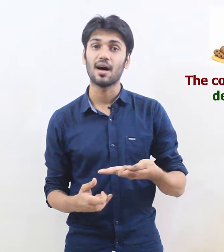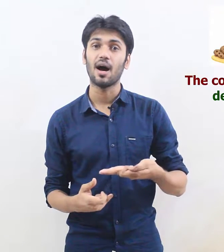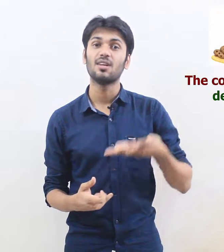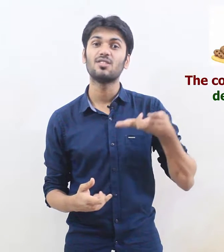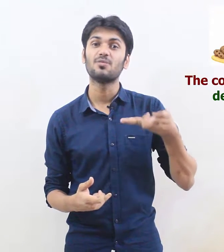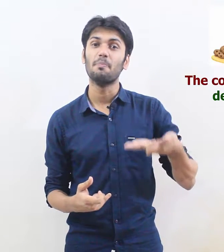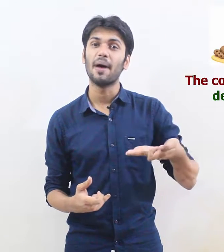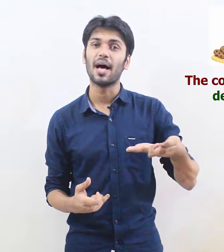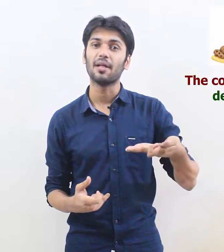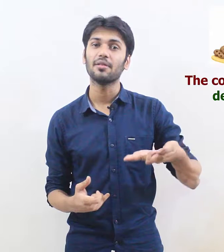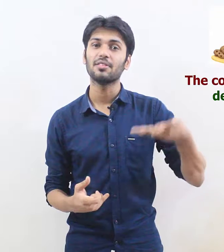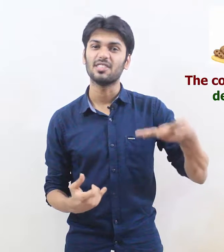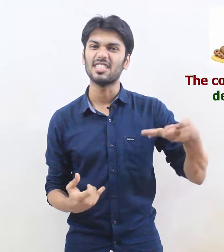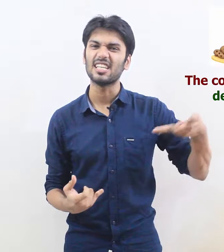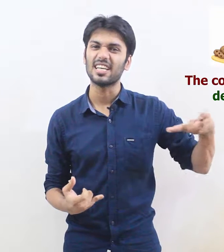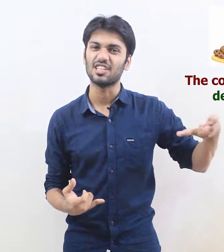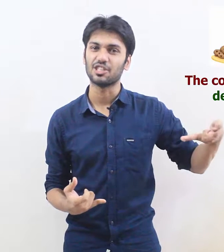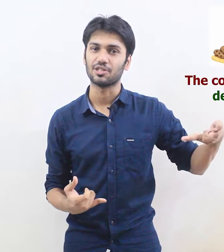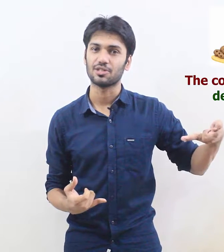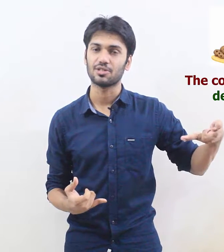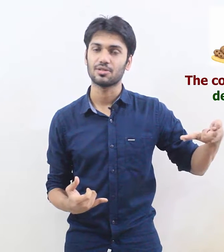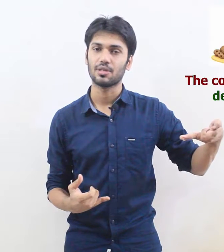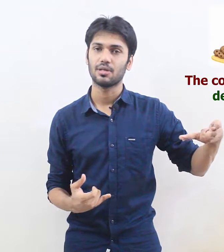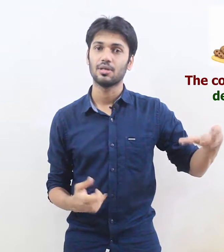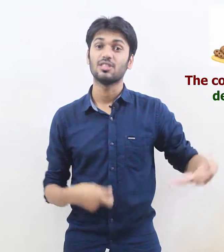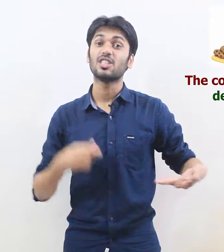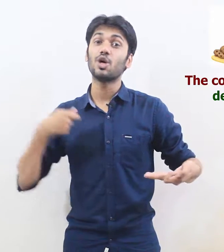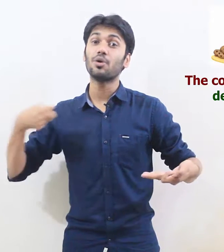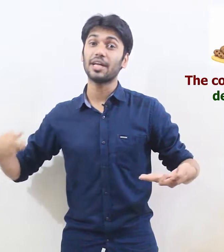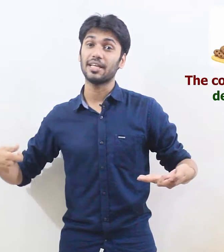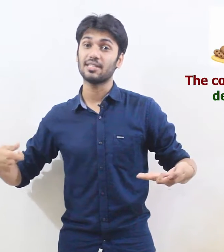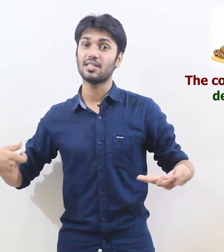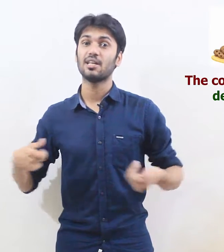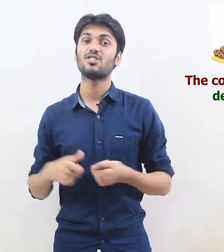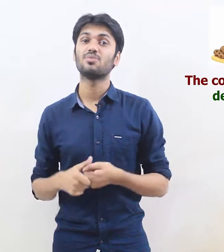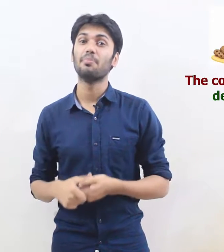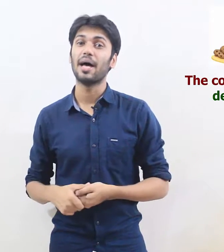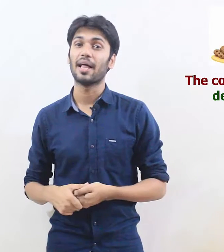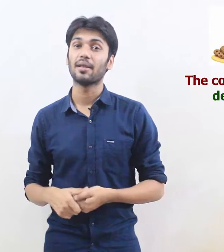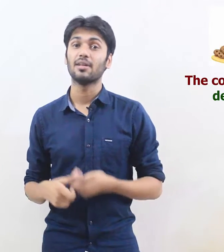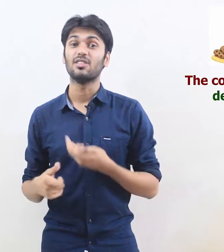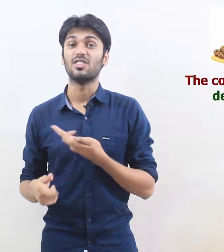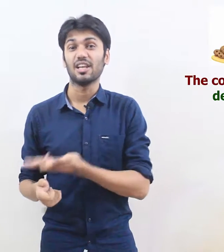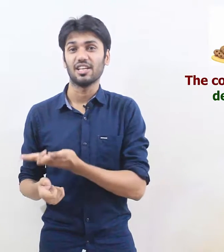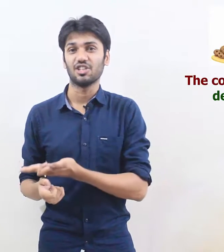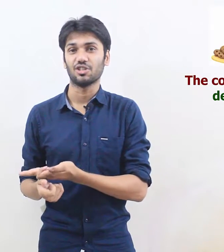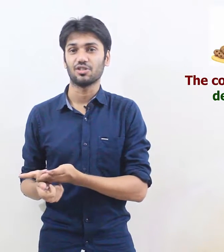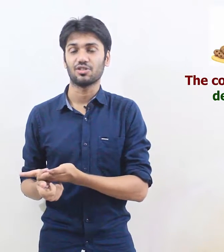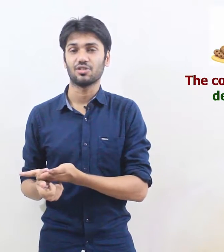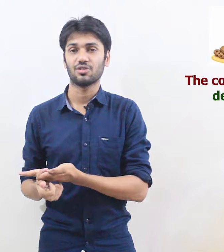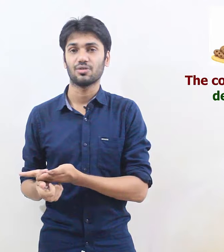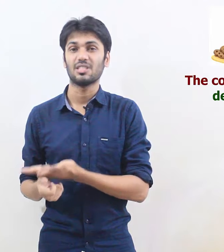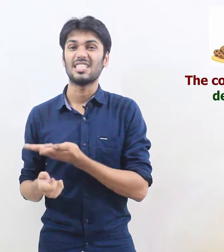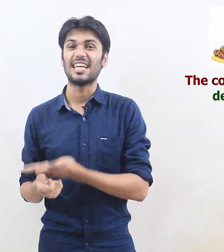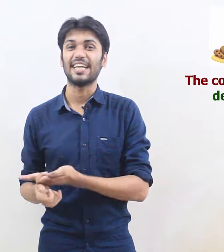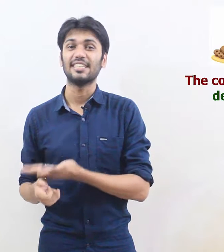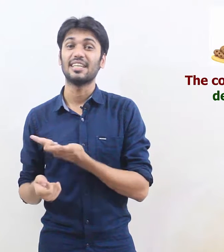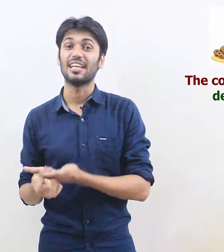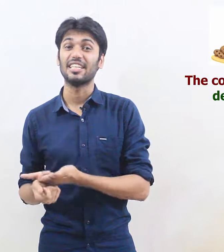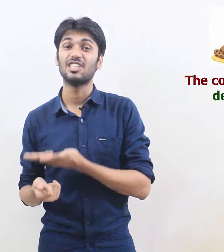smells delicious the cookies smell delicious d-l-i